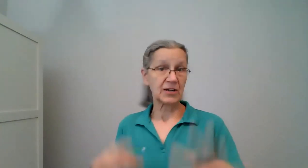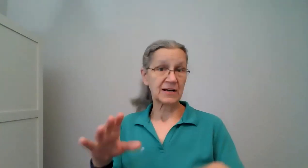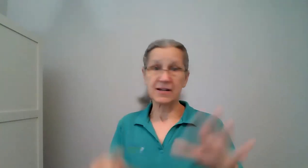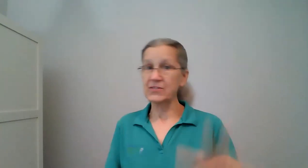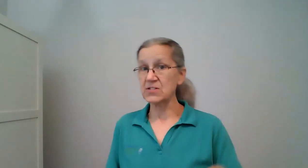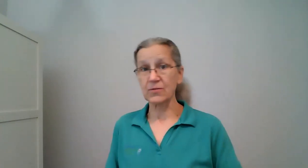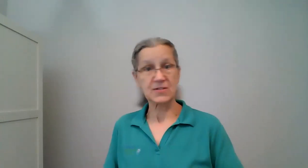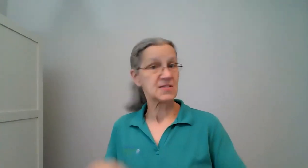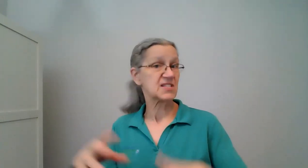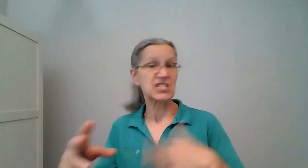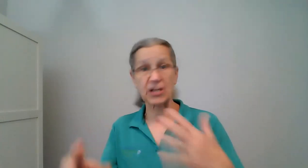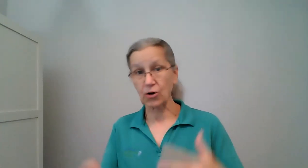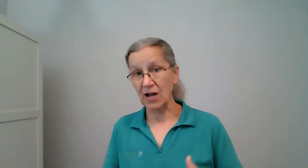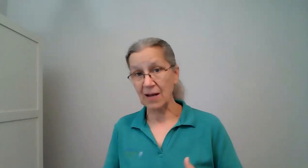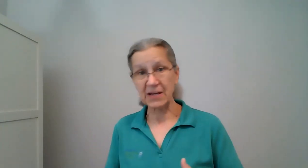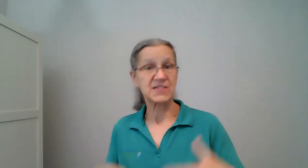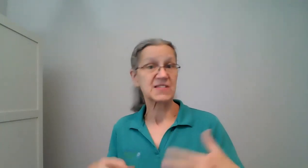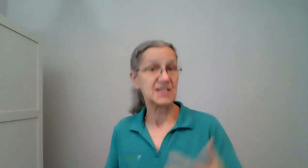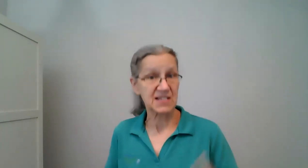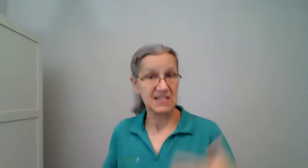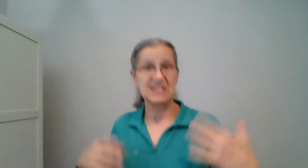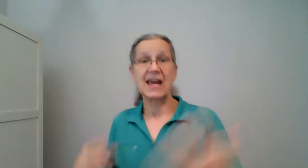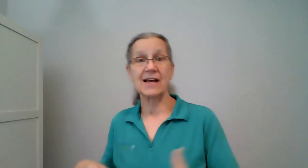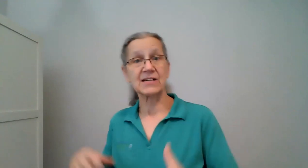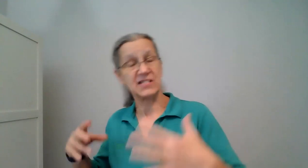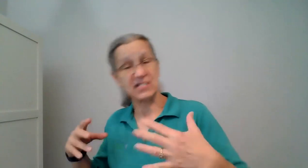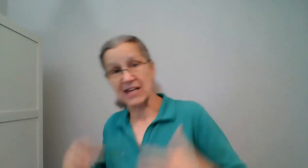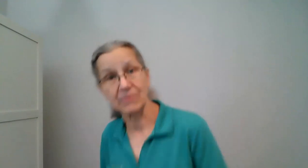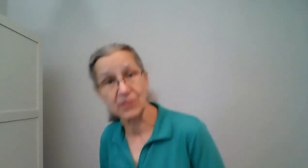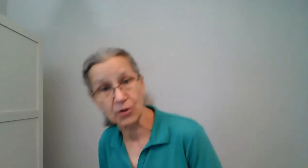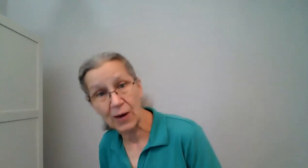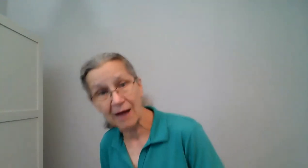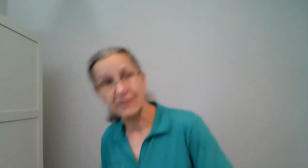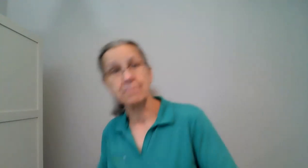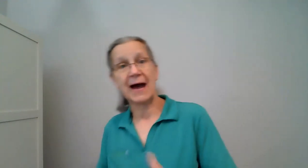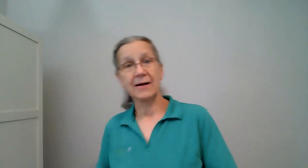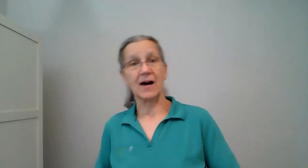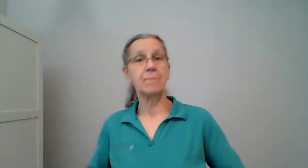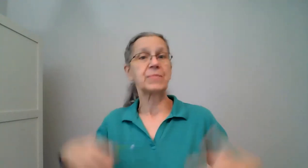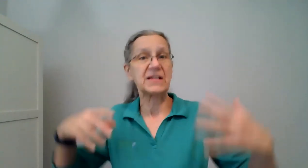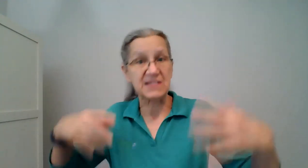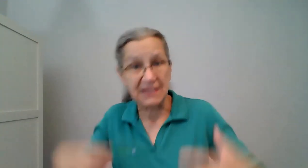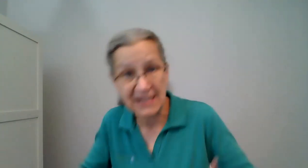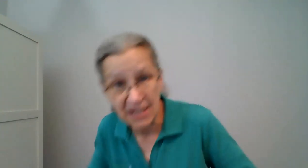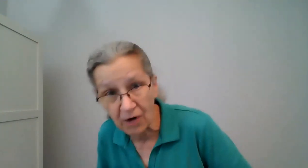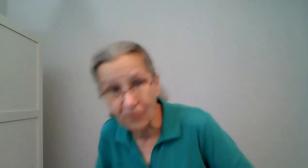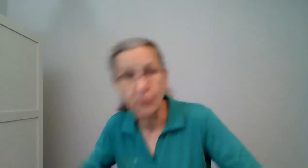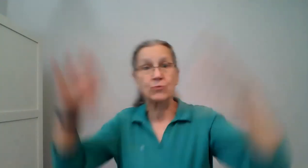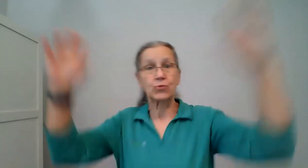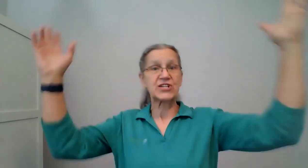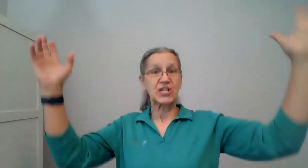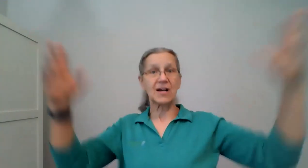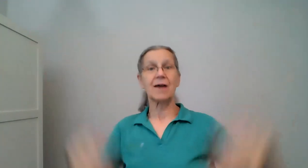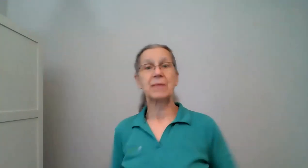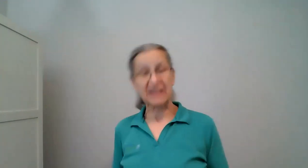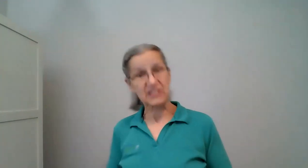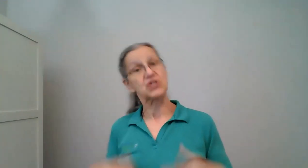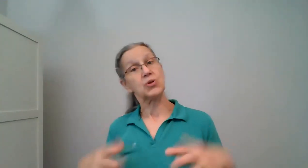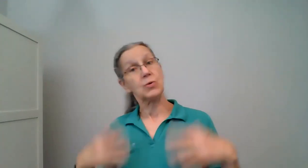on uneven surfaces it's stair climbing it's sit to stand it's down to the ground and back up it's leaning over and reaching up and it's doing